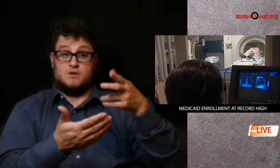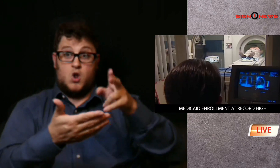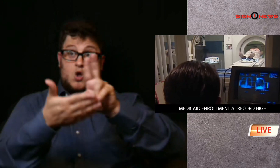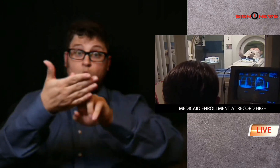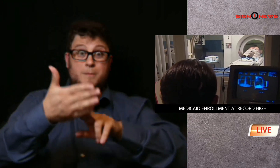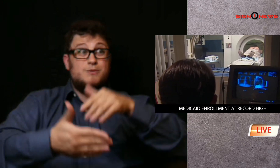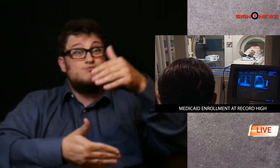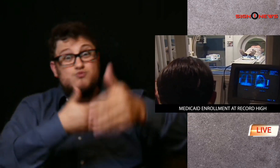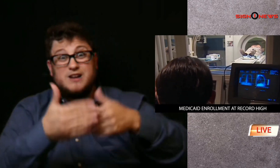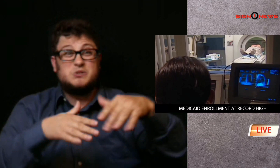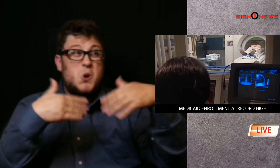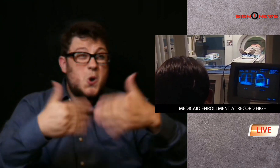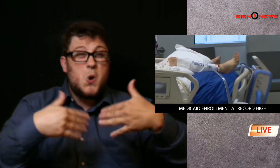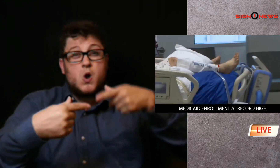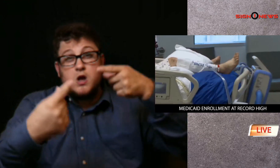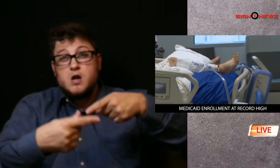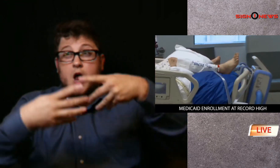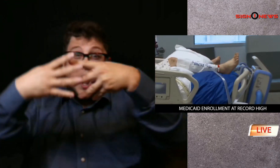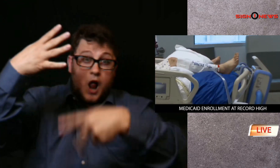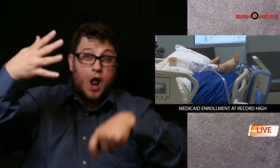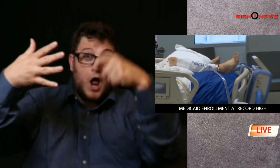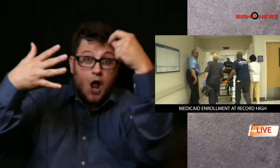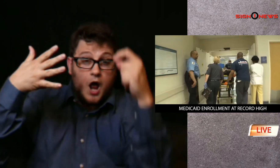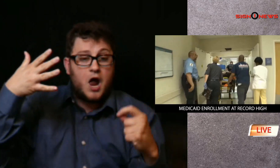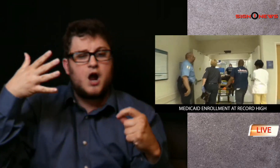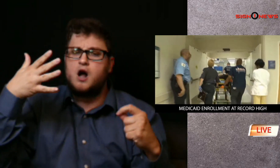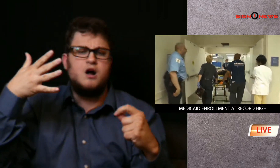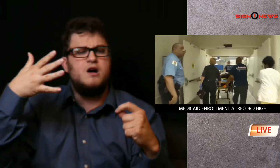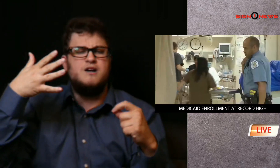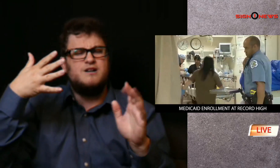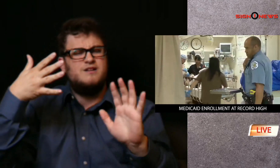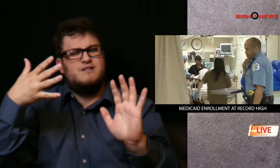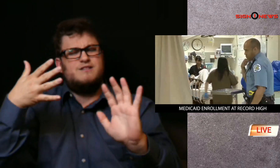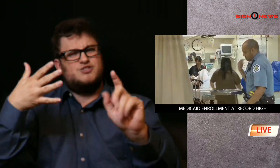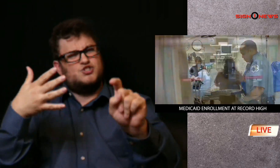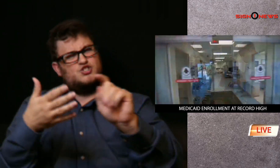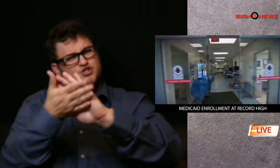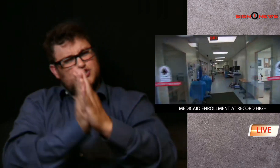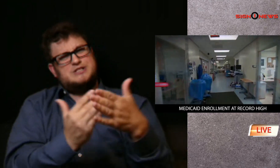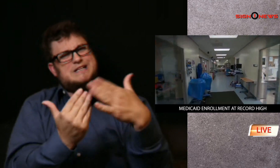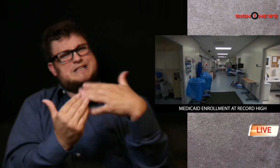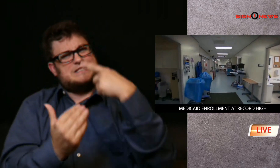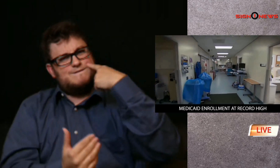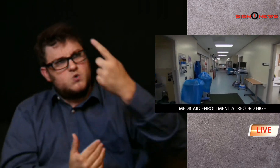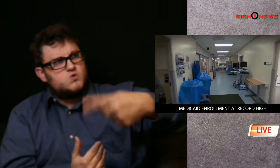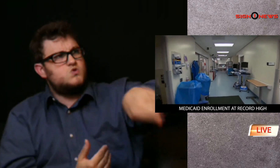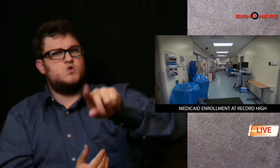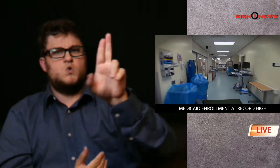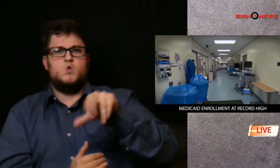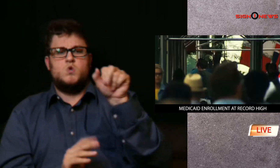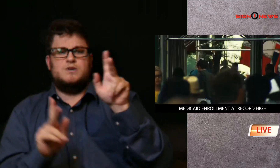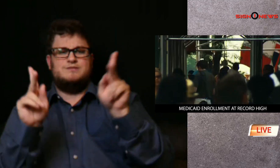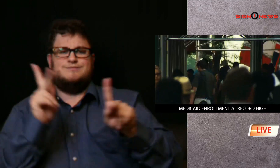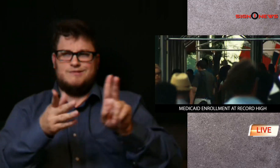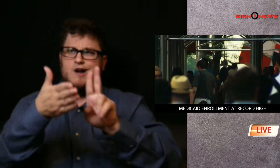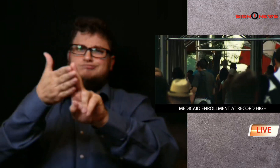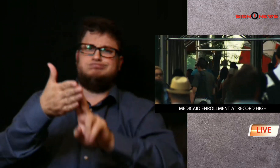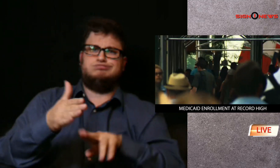biden administration is trying to increase access to americans by making the enrollment process